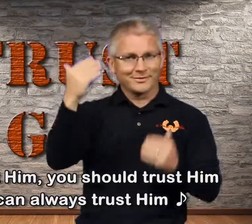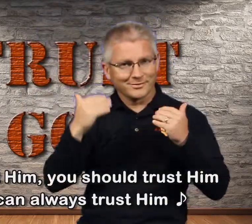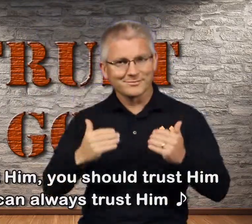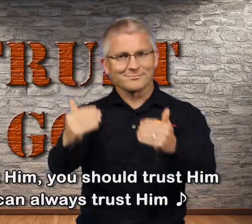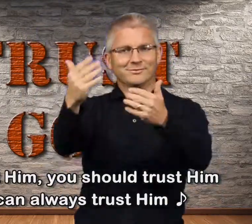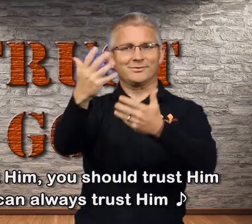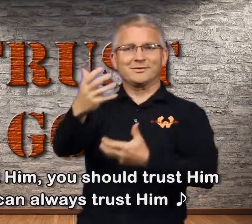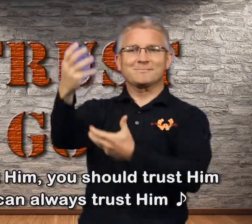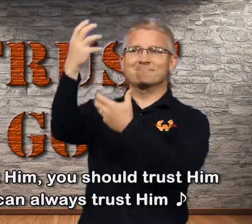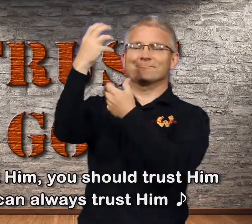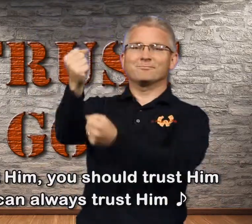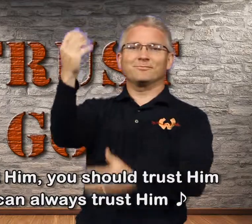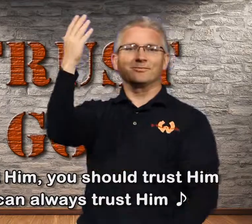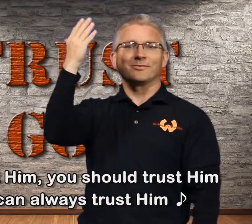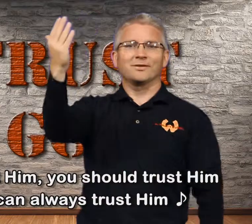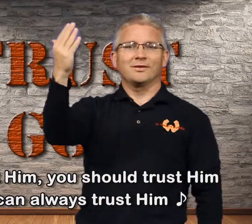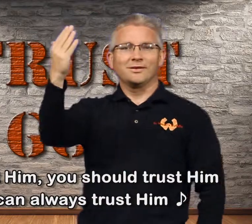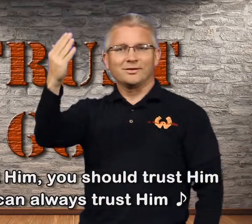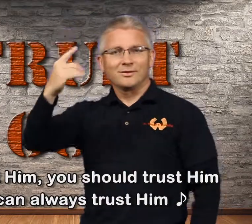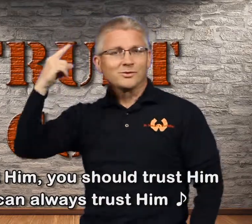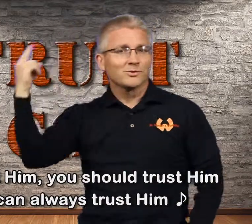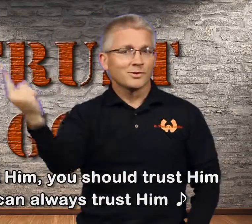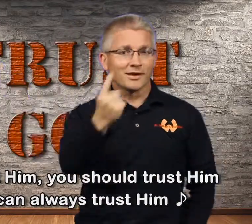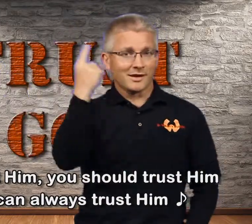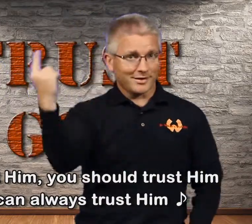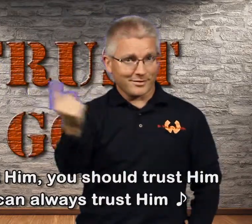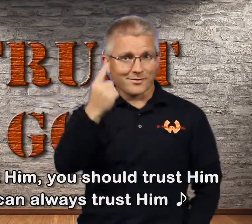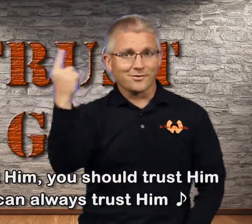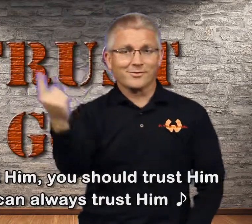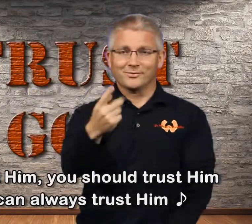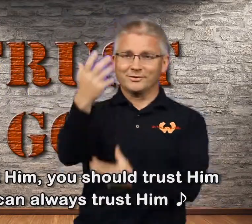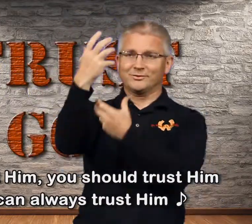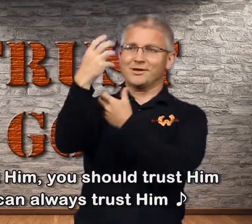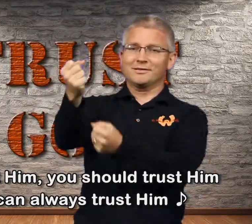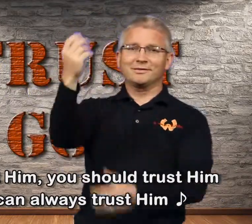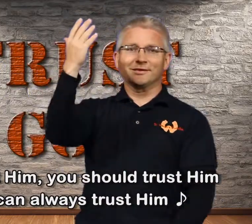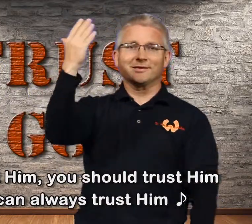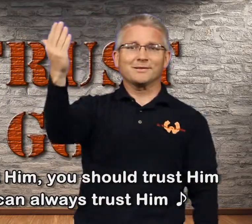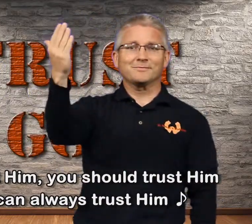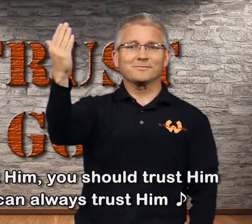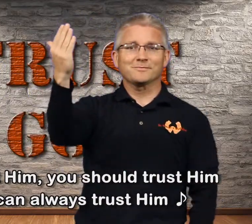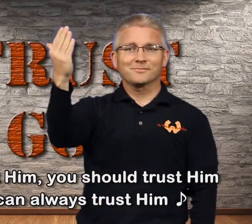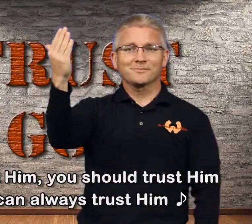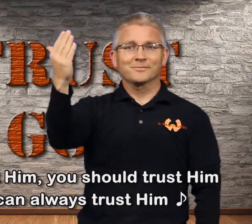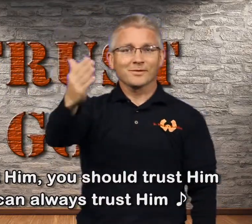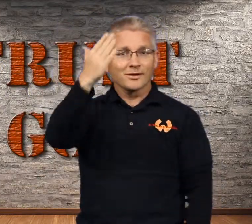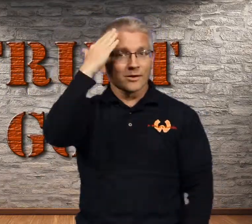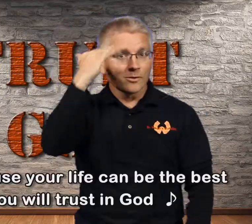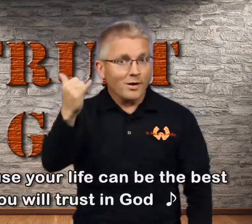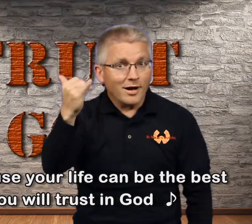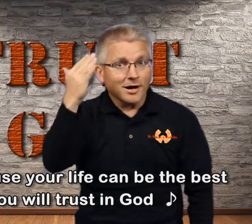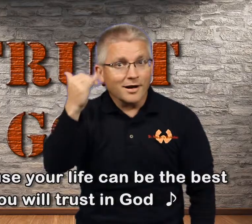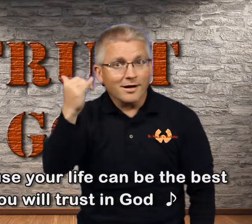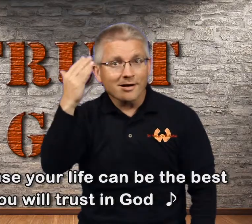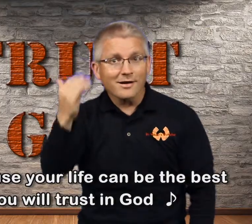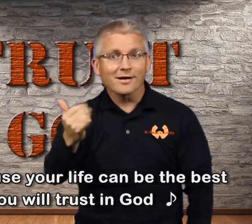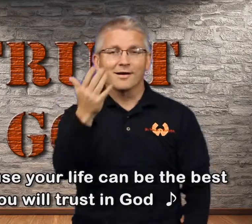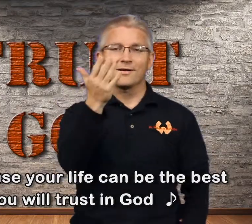trust Him, you you can always trust Him, because your life